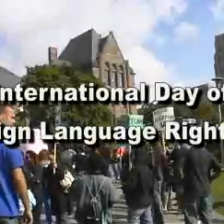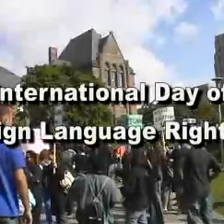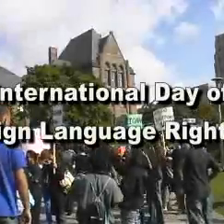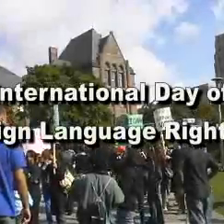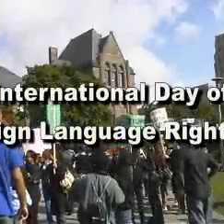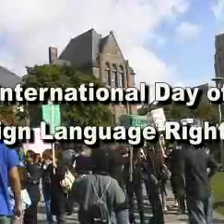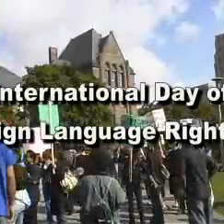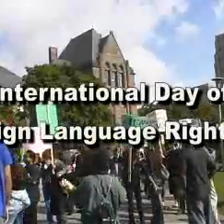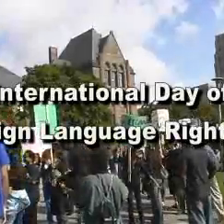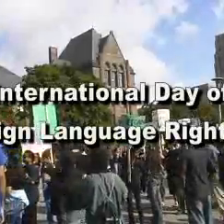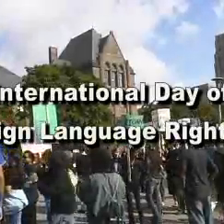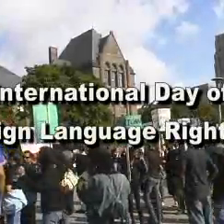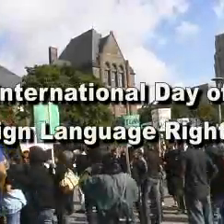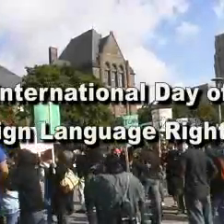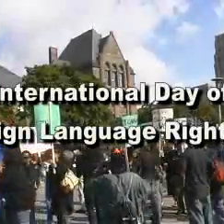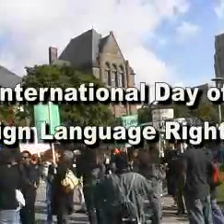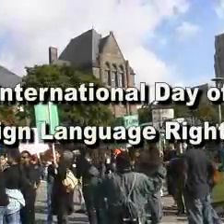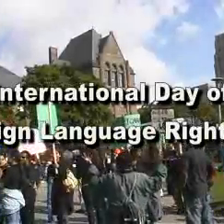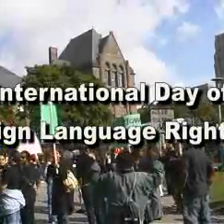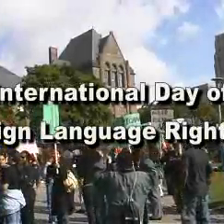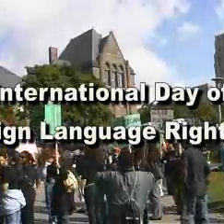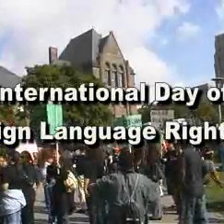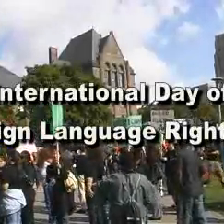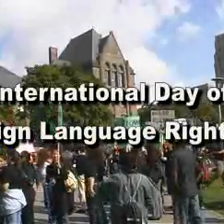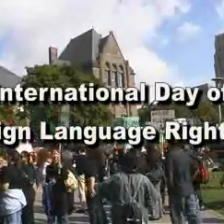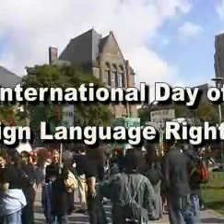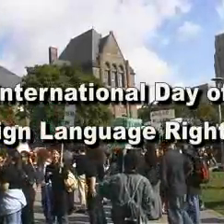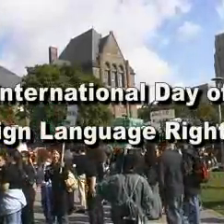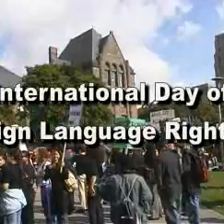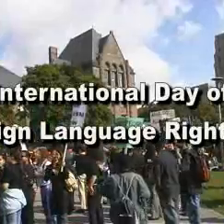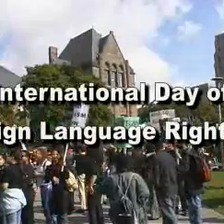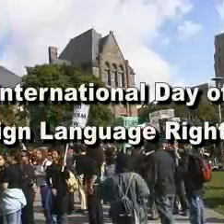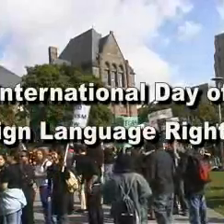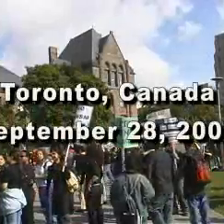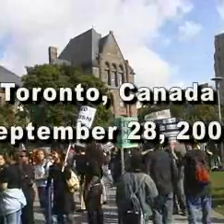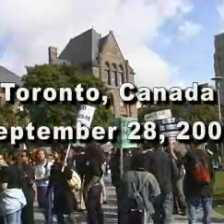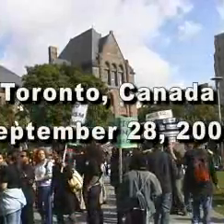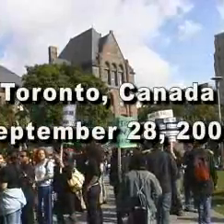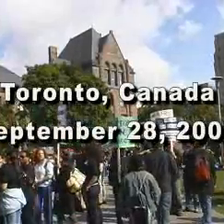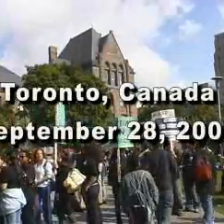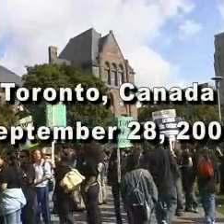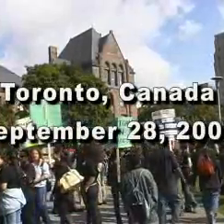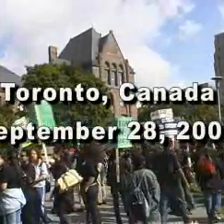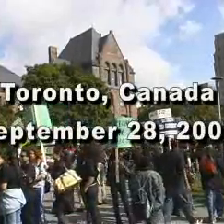There's more people on the way. Keep moving. Keep moving. Keep the exercise.